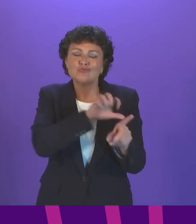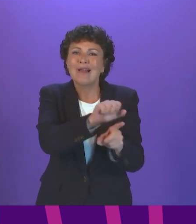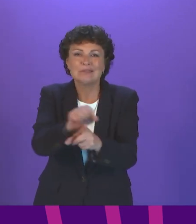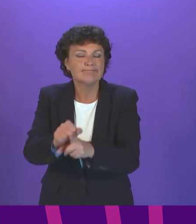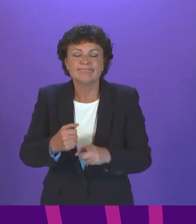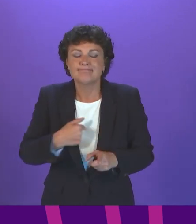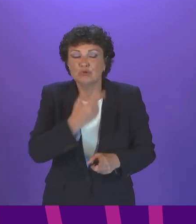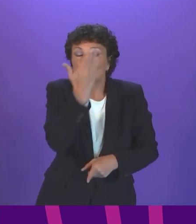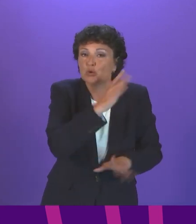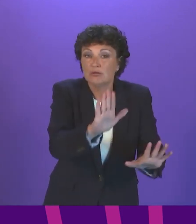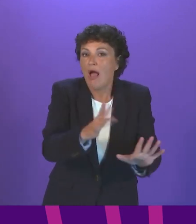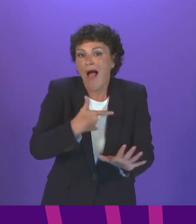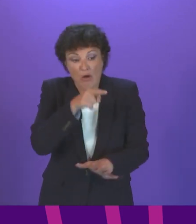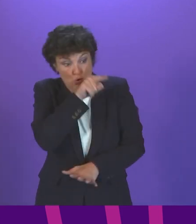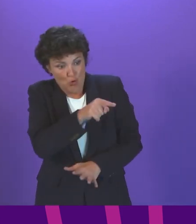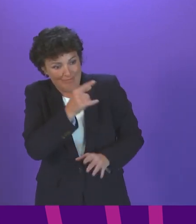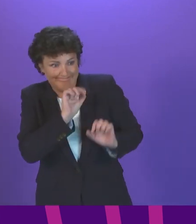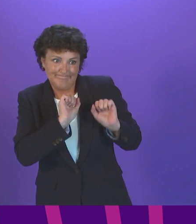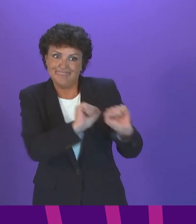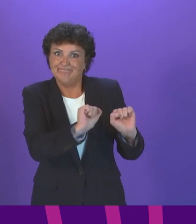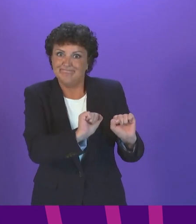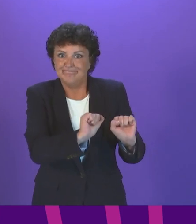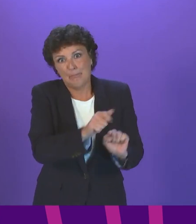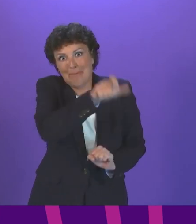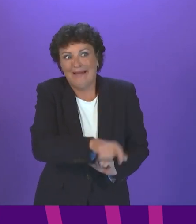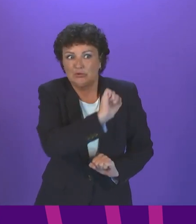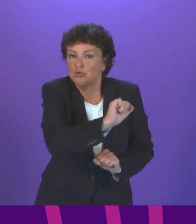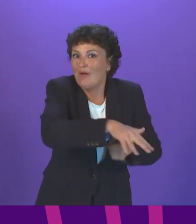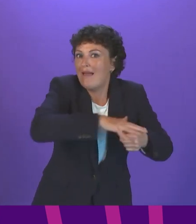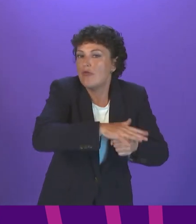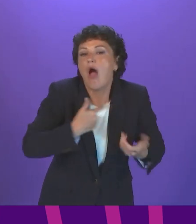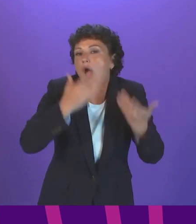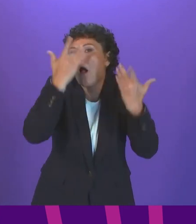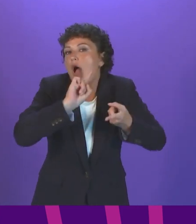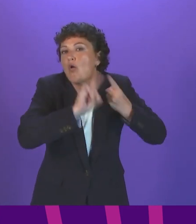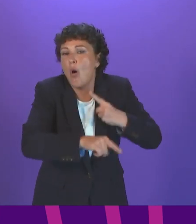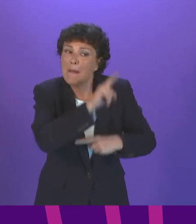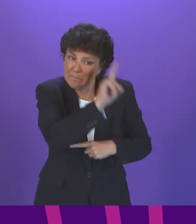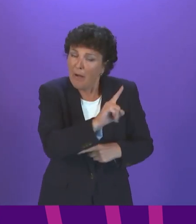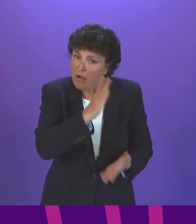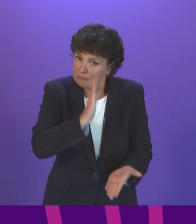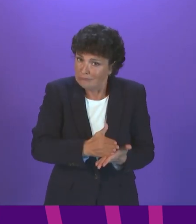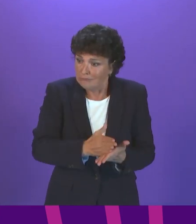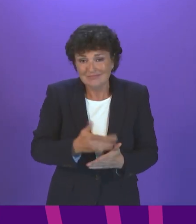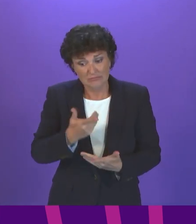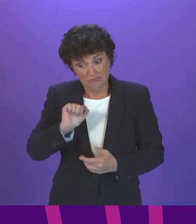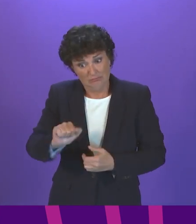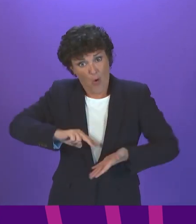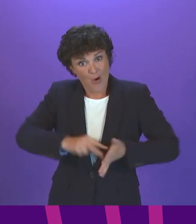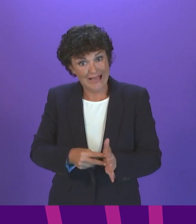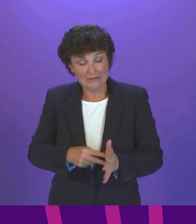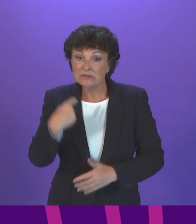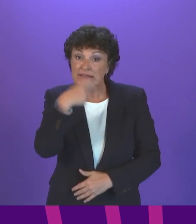am not able to comment on the particular case, but there is a much more proportionate approach being taken by Test and Protect to